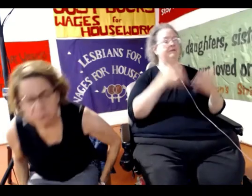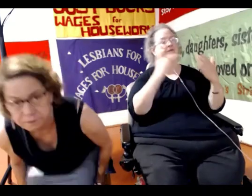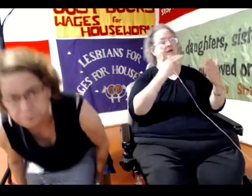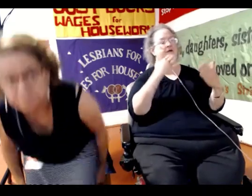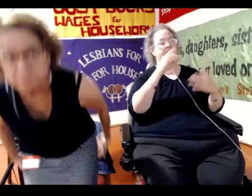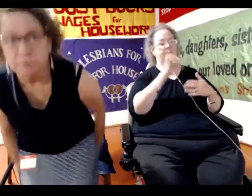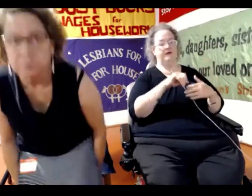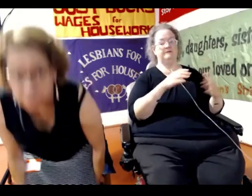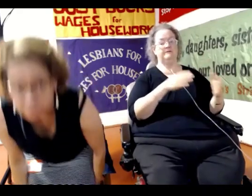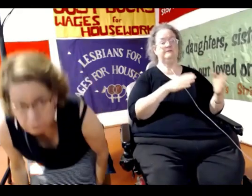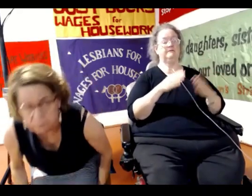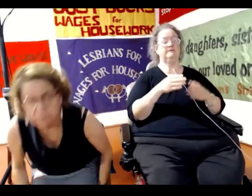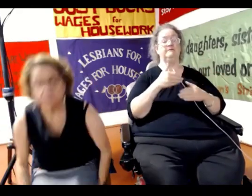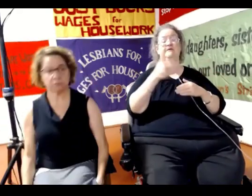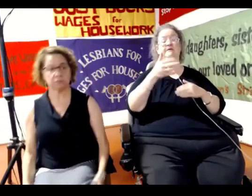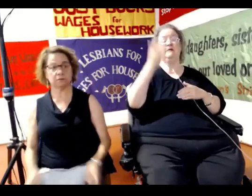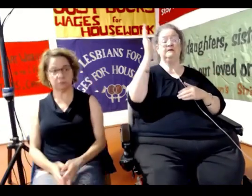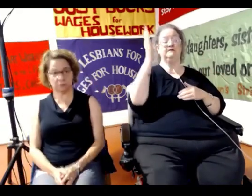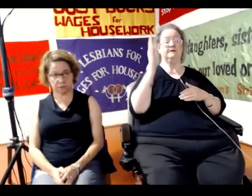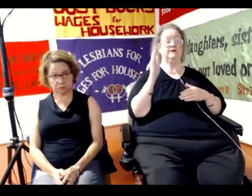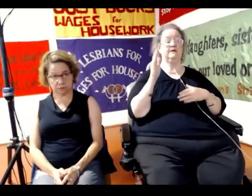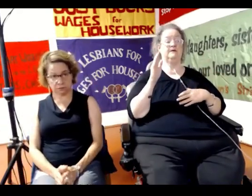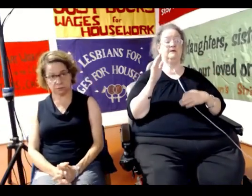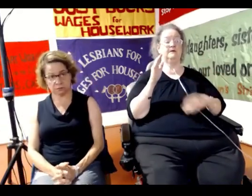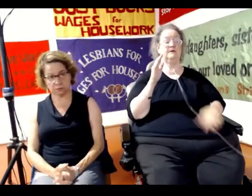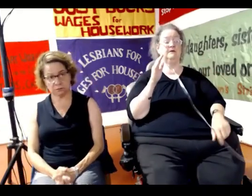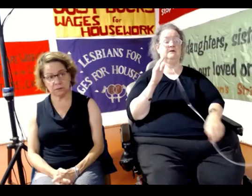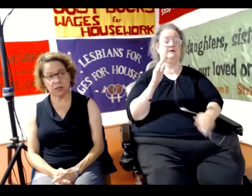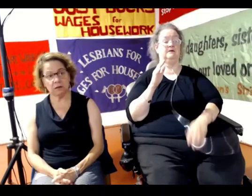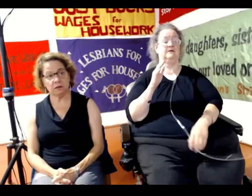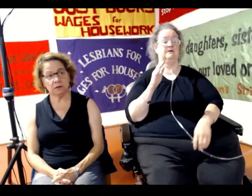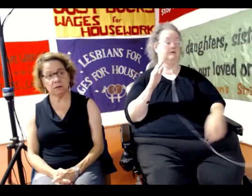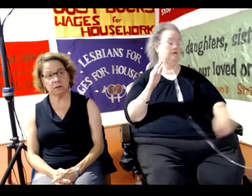Our next speaker is Kempis Kani.